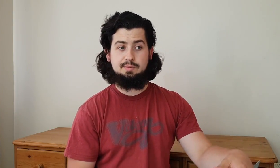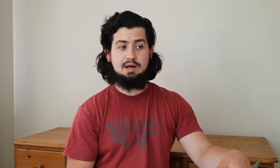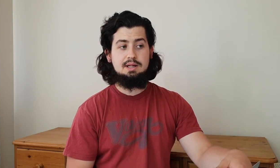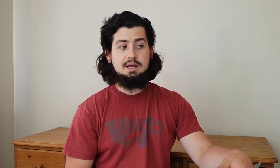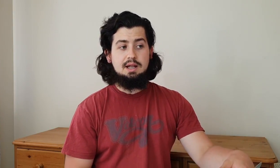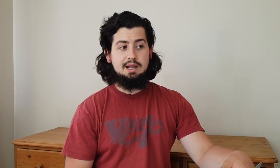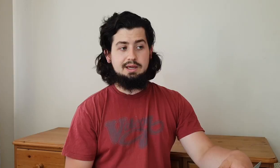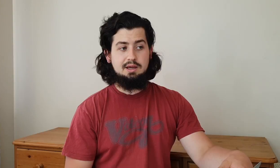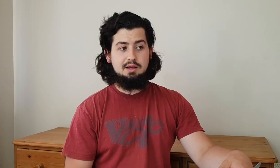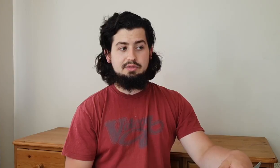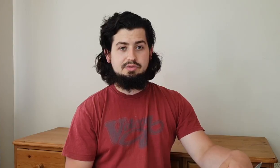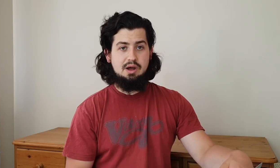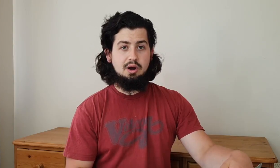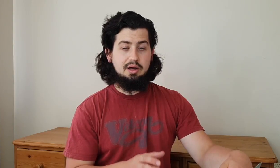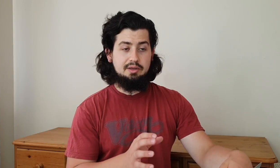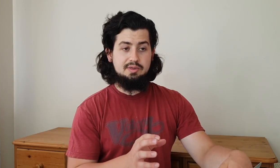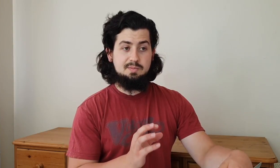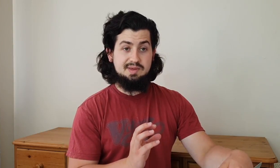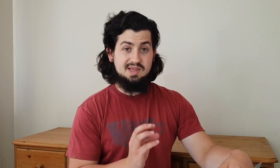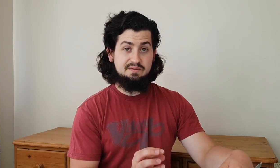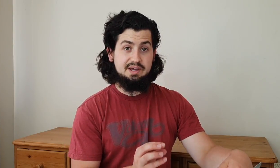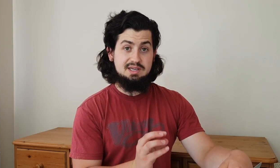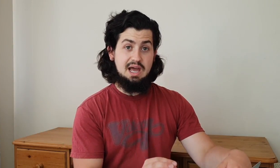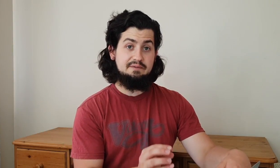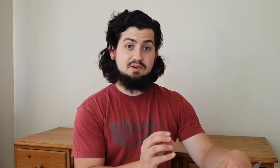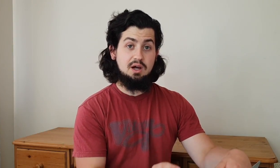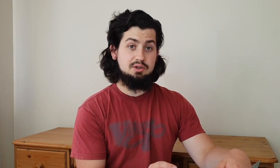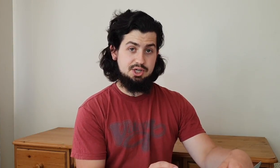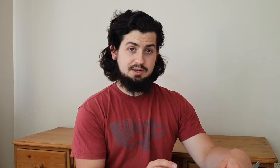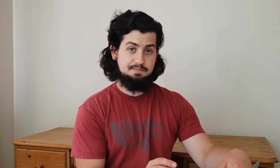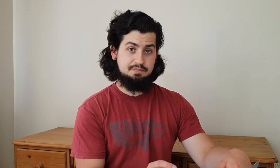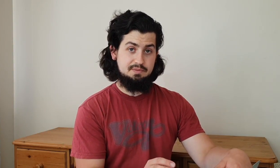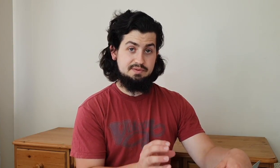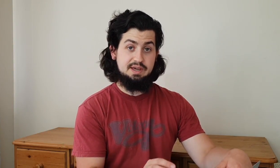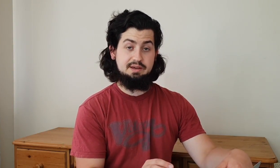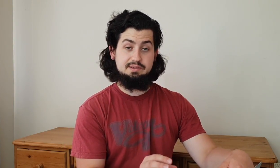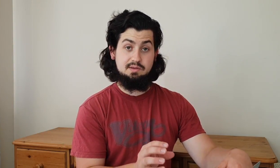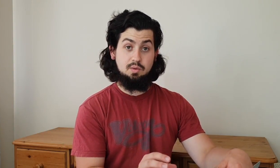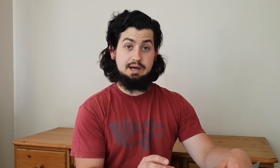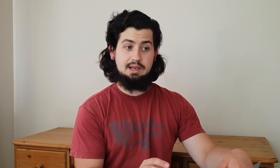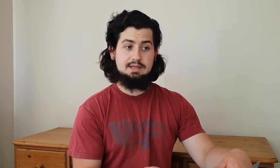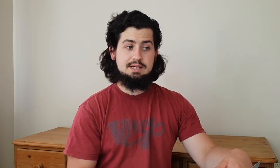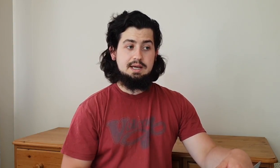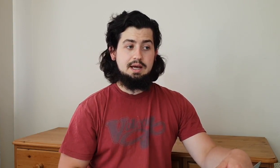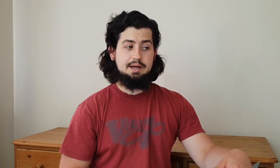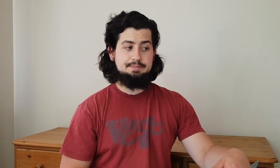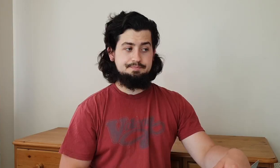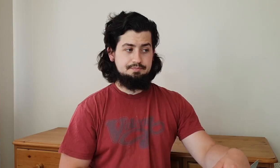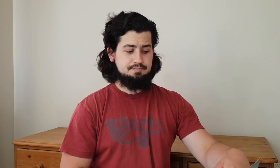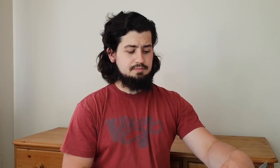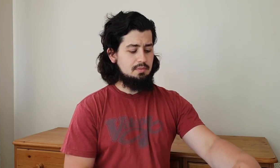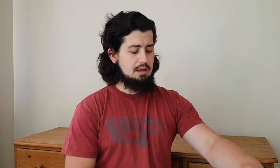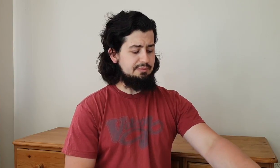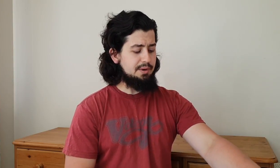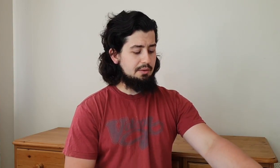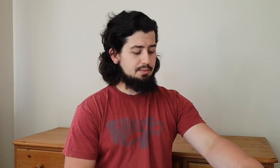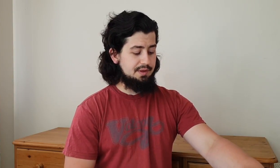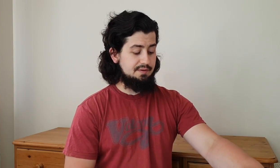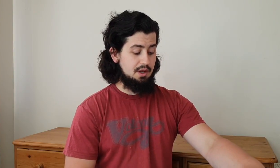part like there are specific deaf culture things as well um before we carry on with this video